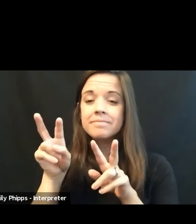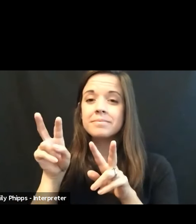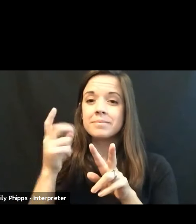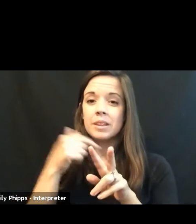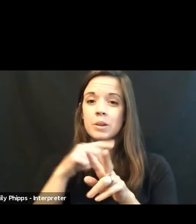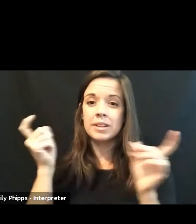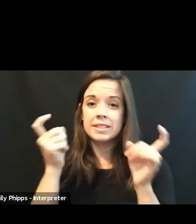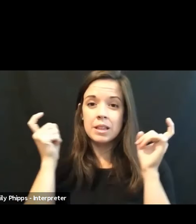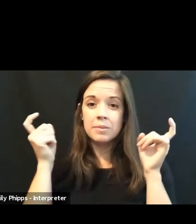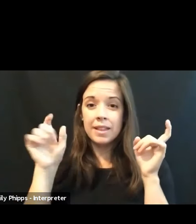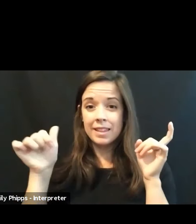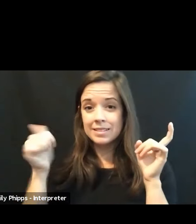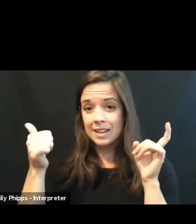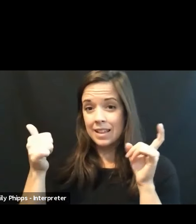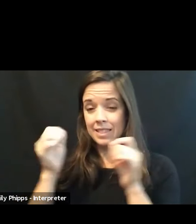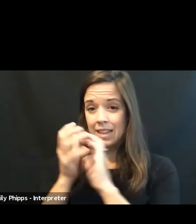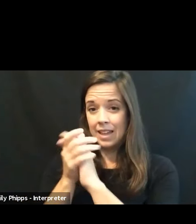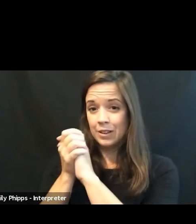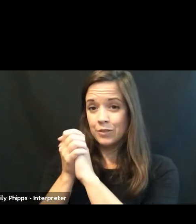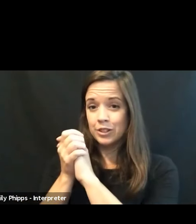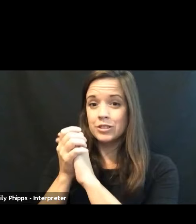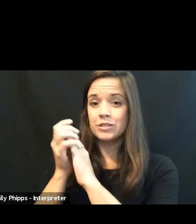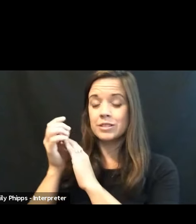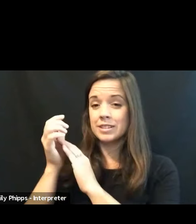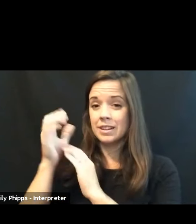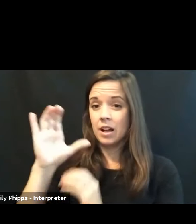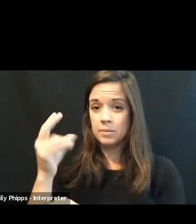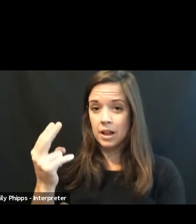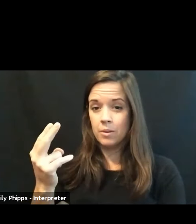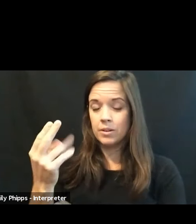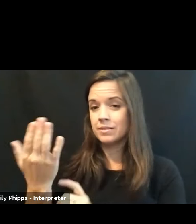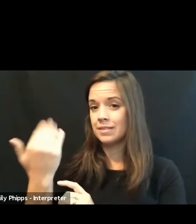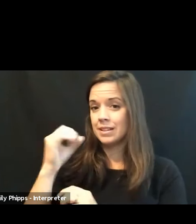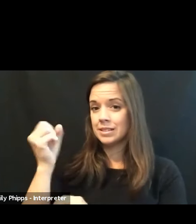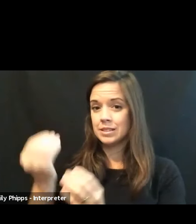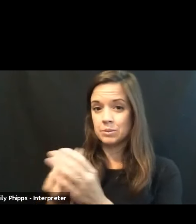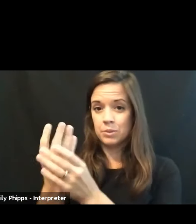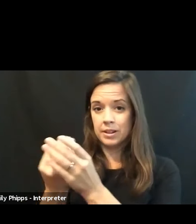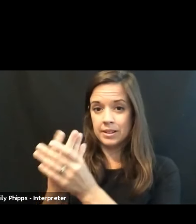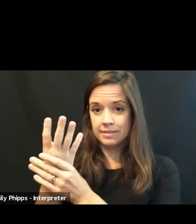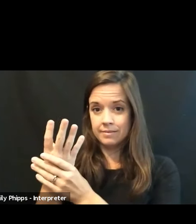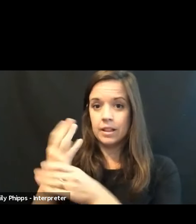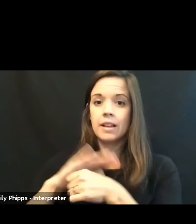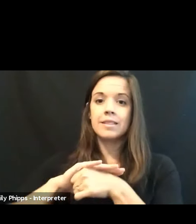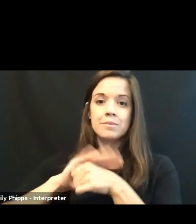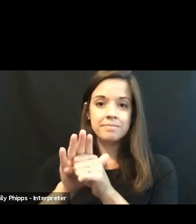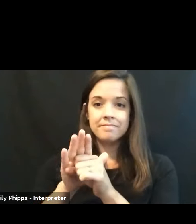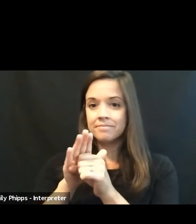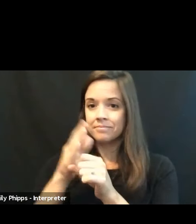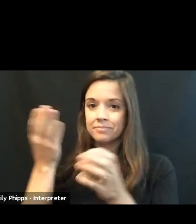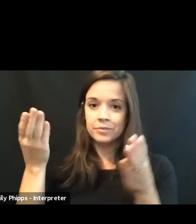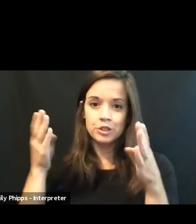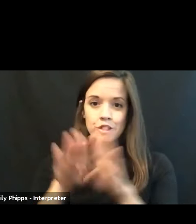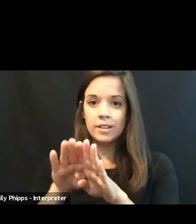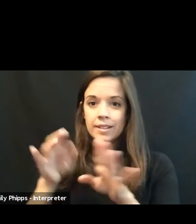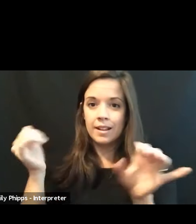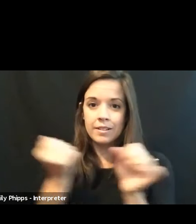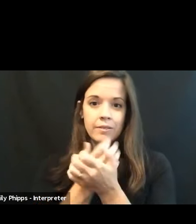the 10th anniversary of Common Hour this past spring at FNM, and then the pandemic abruptly shut everything down.